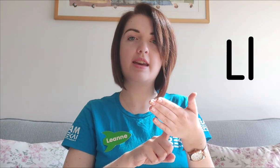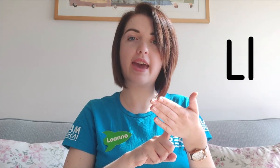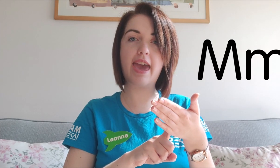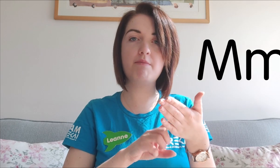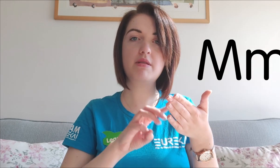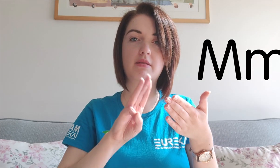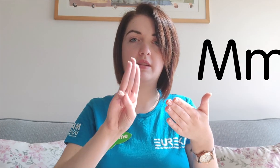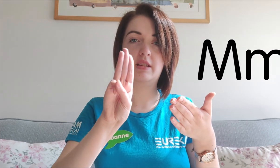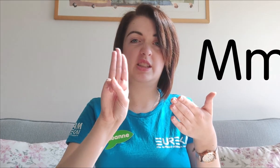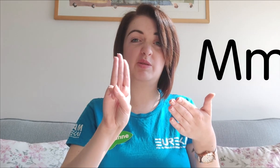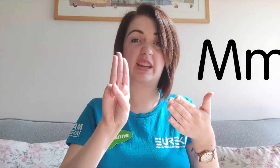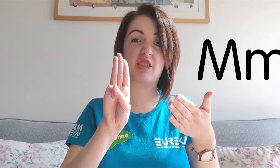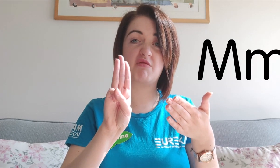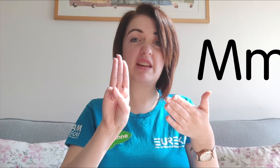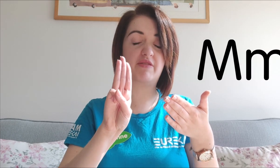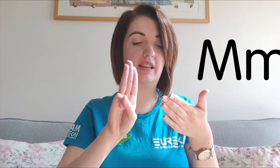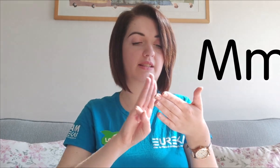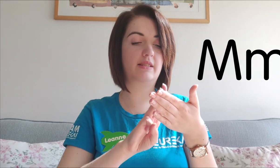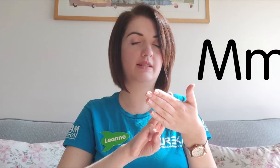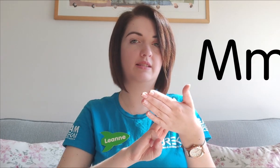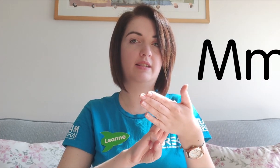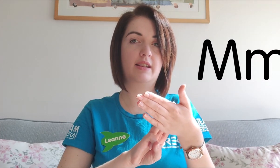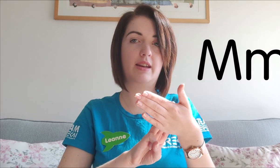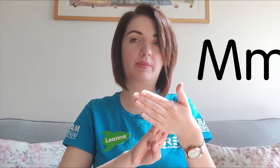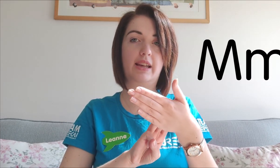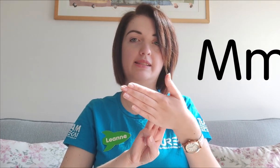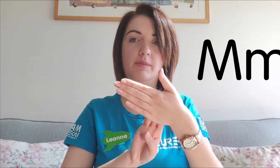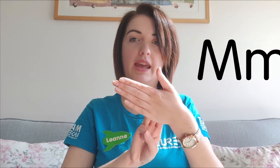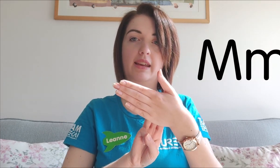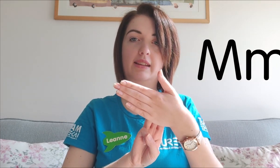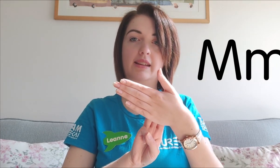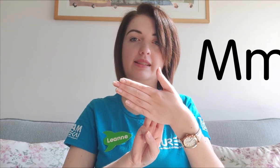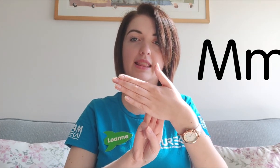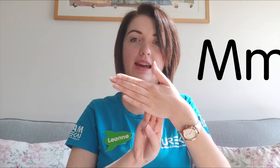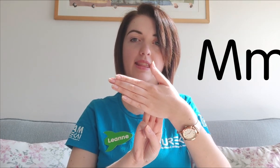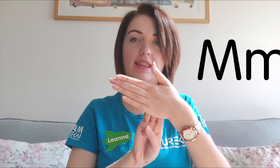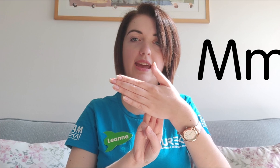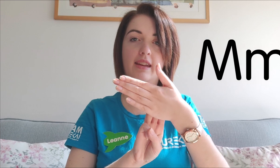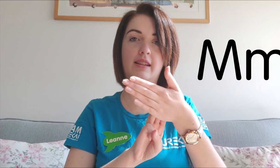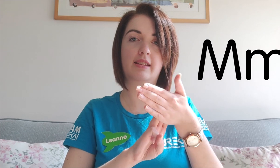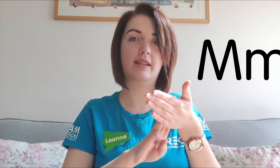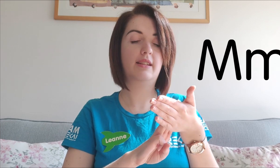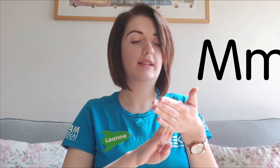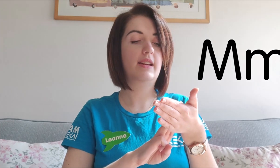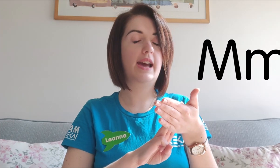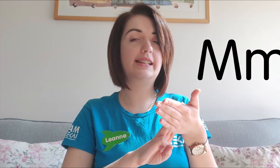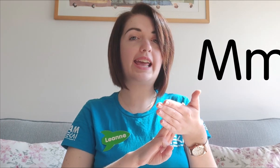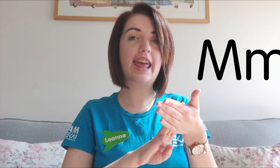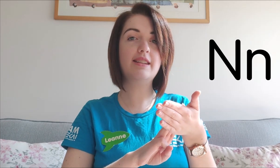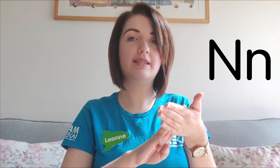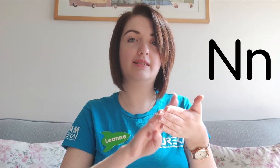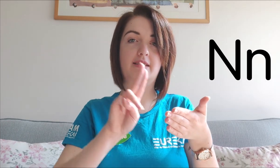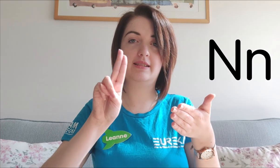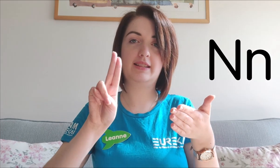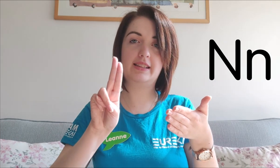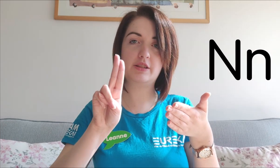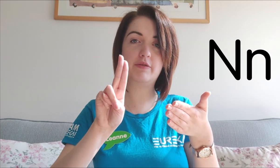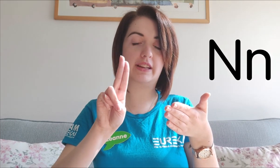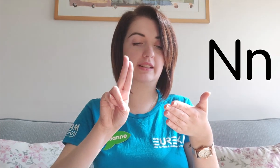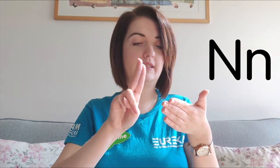M, you take three fingers and place them there. Can you see that there? And N is two fingers.